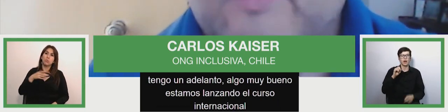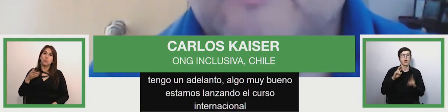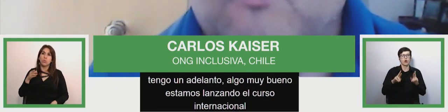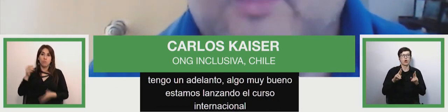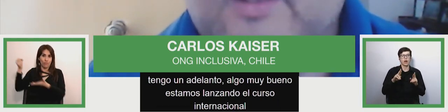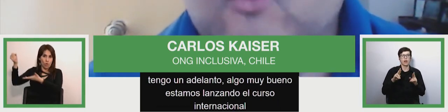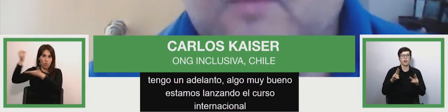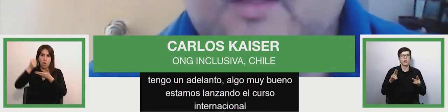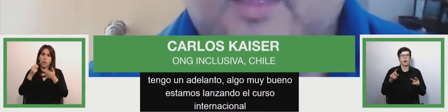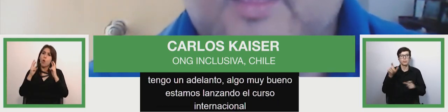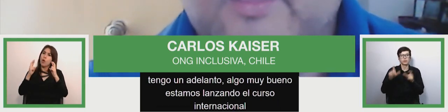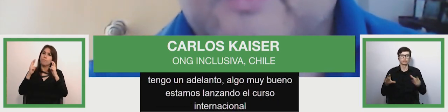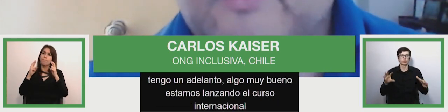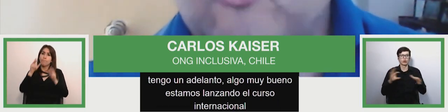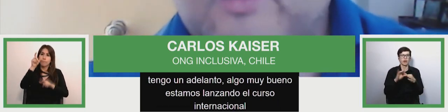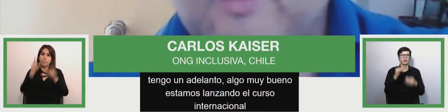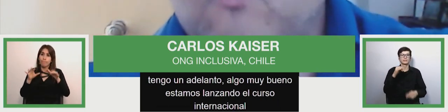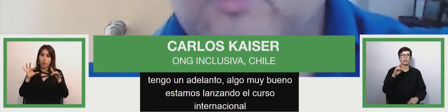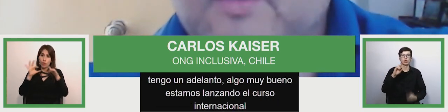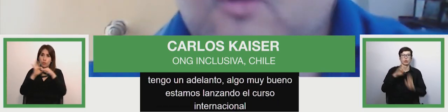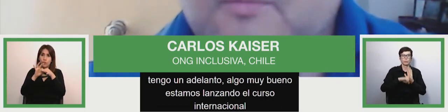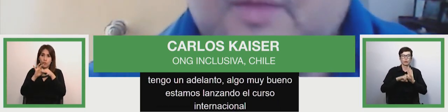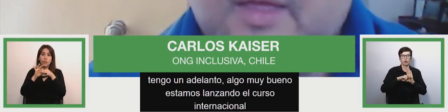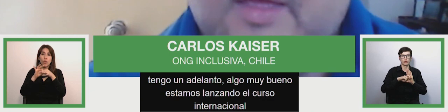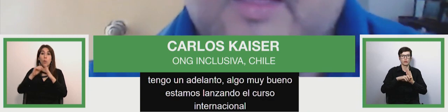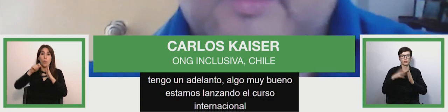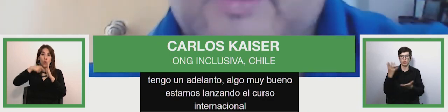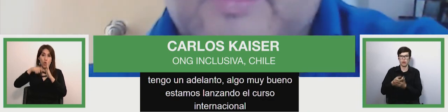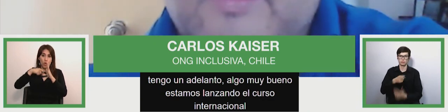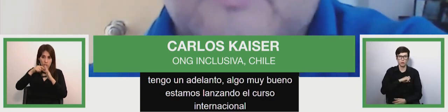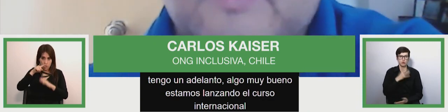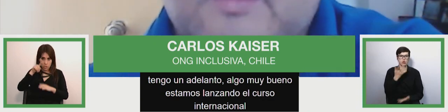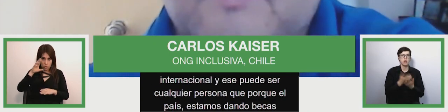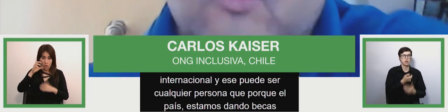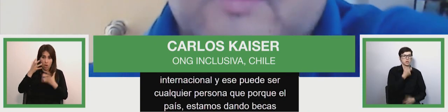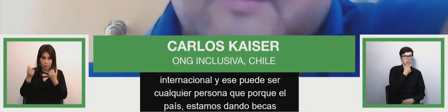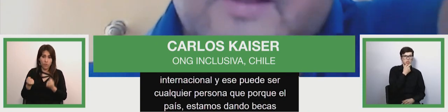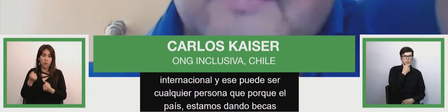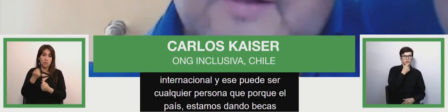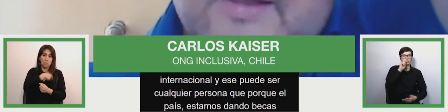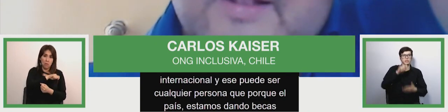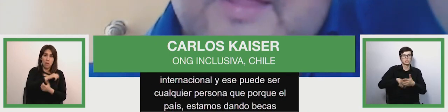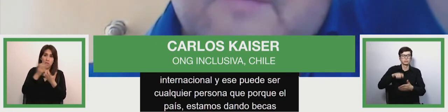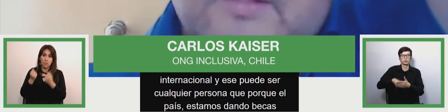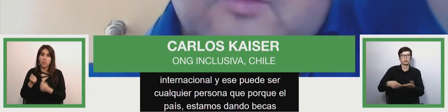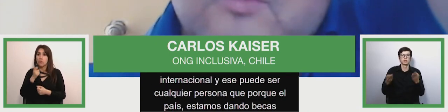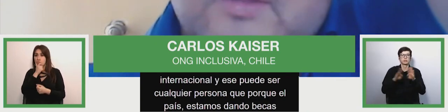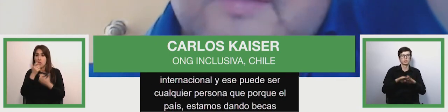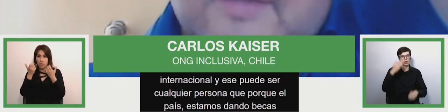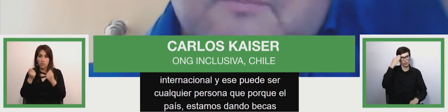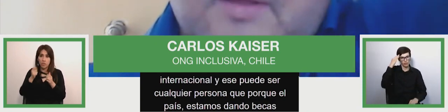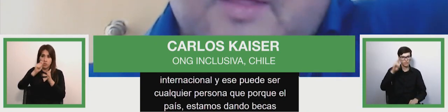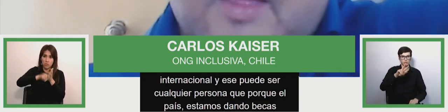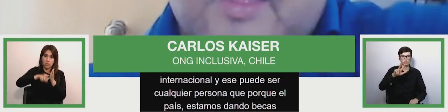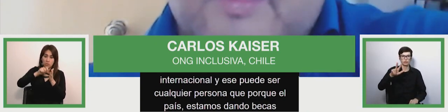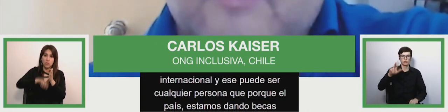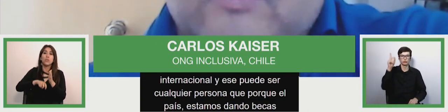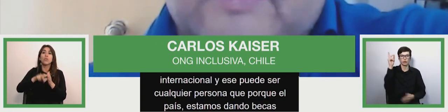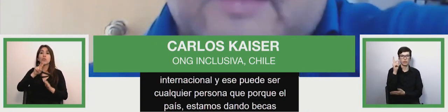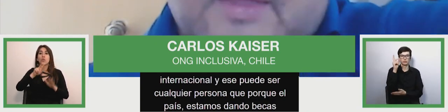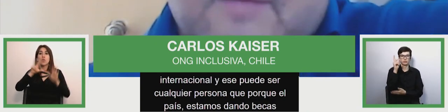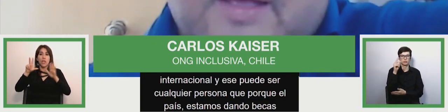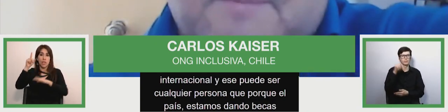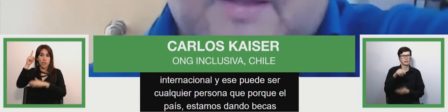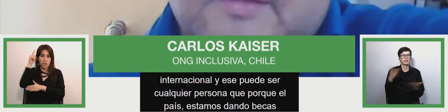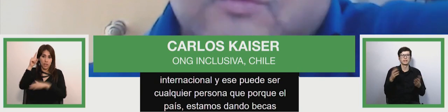but i have a preview here we're launching the international course so anybody in any in every country